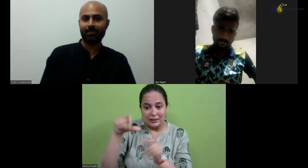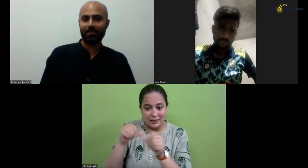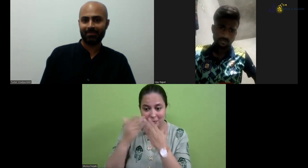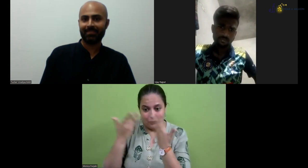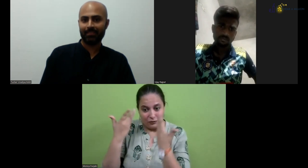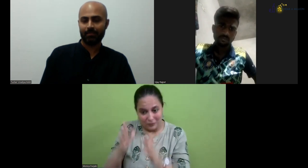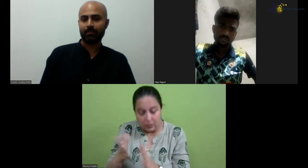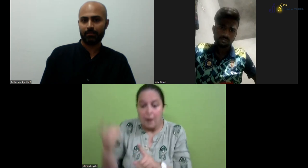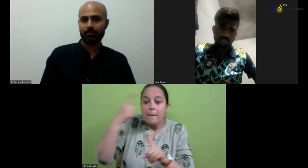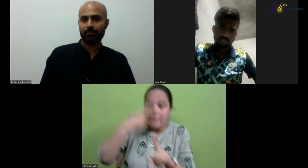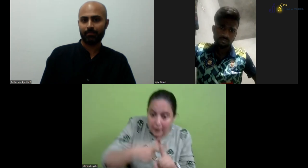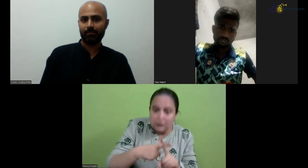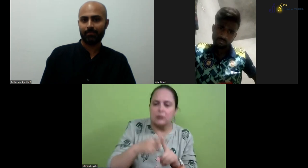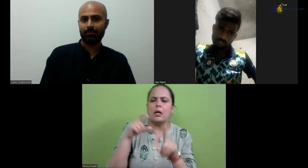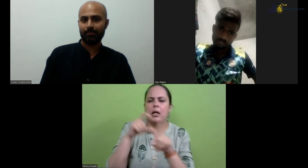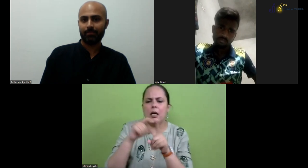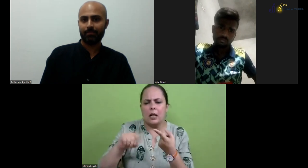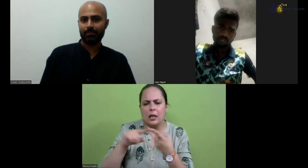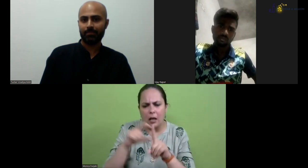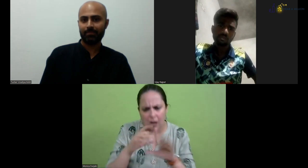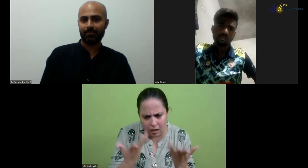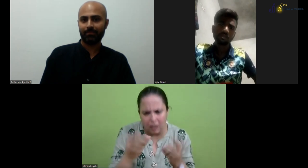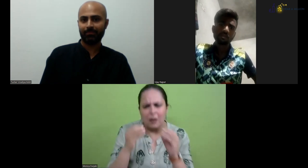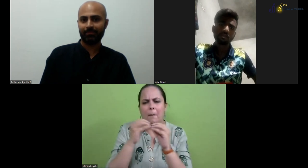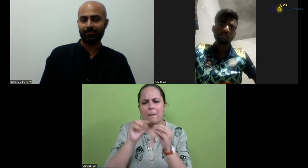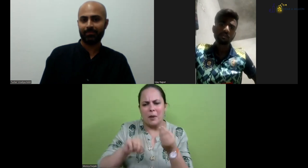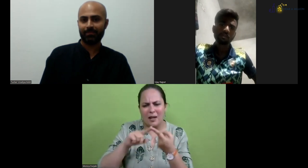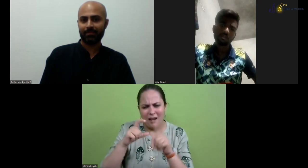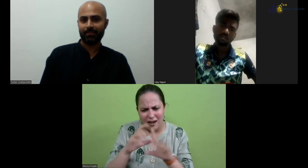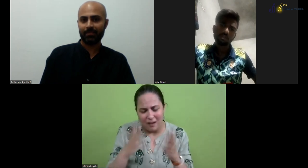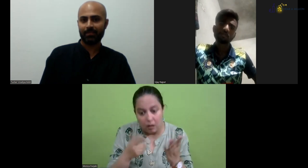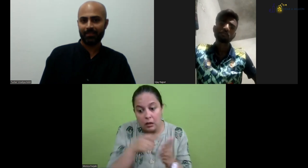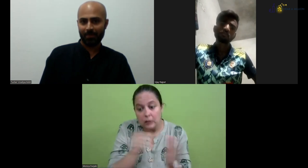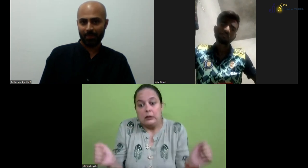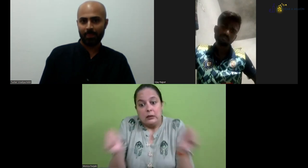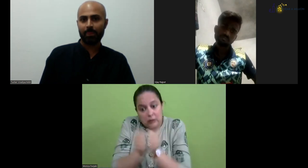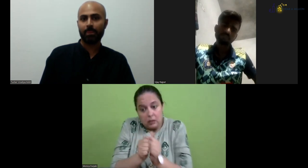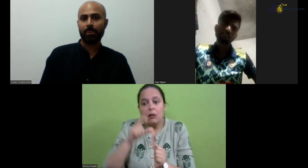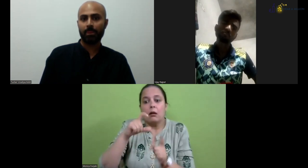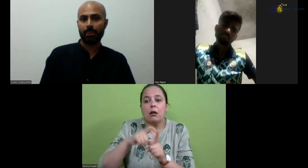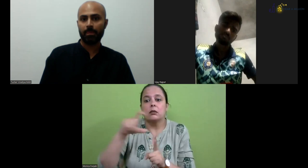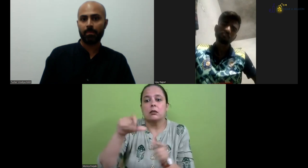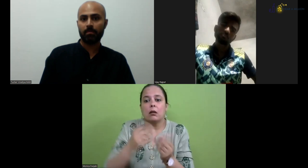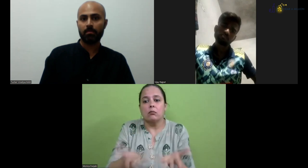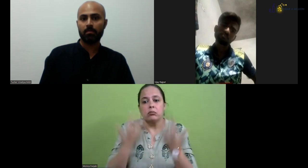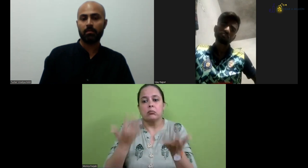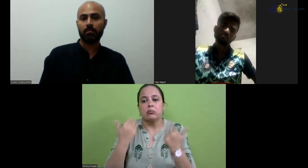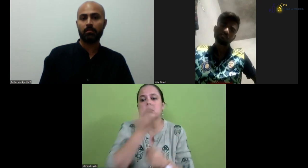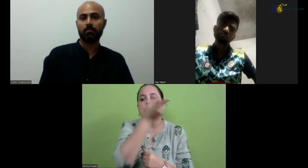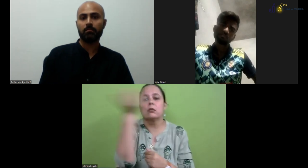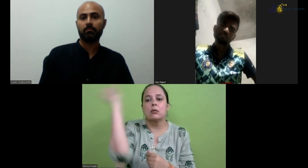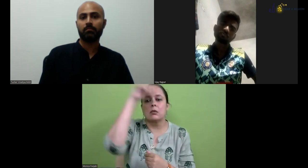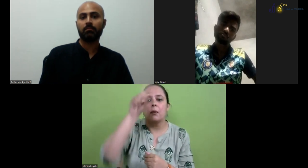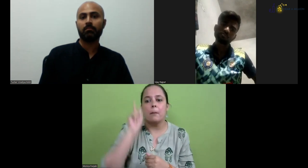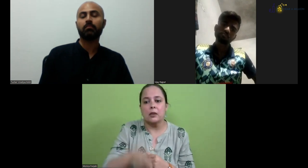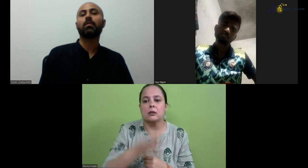courses, people who are doing the DCA also, they are doing the D.A. and then the B.A. So, along with it,